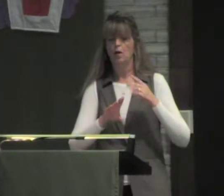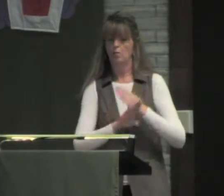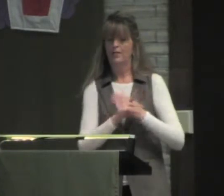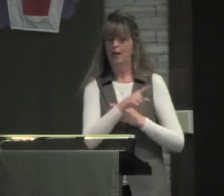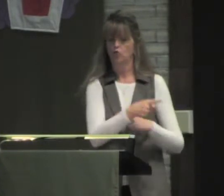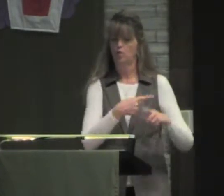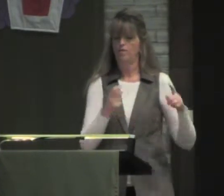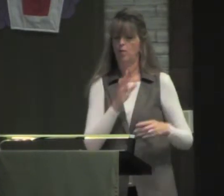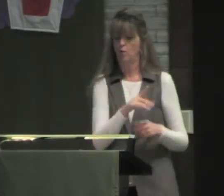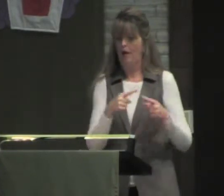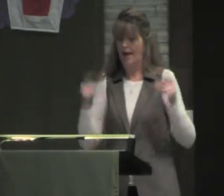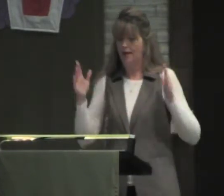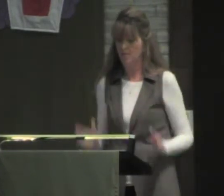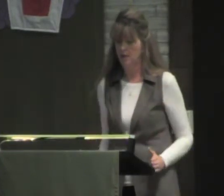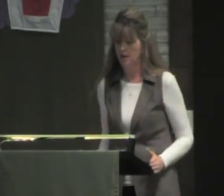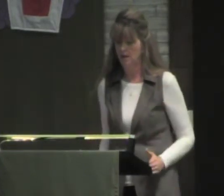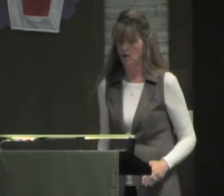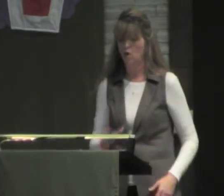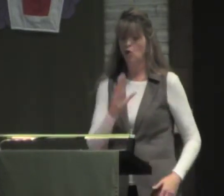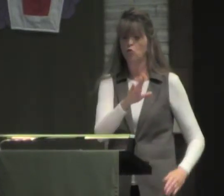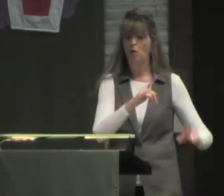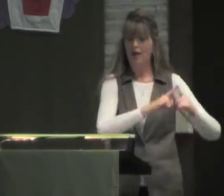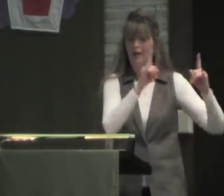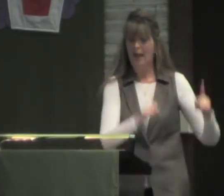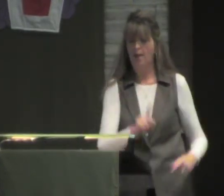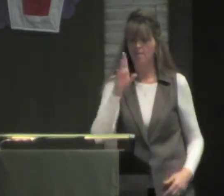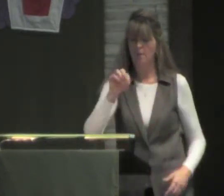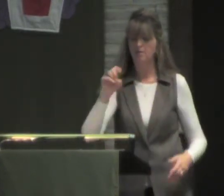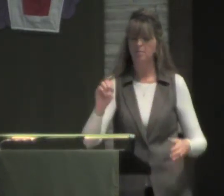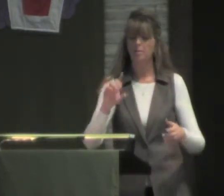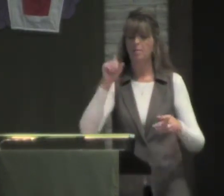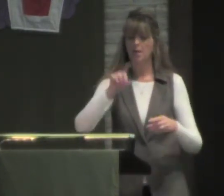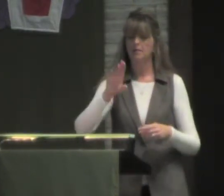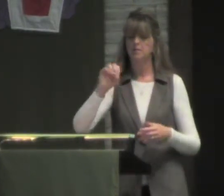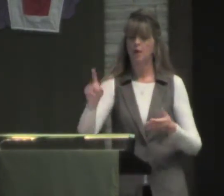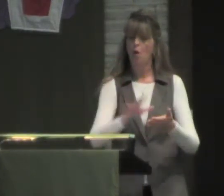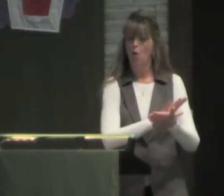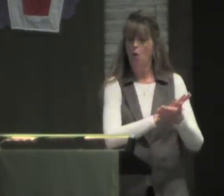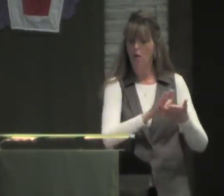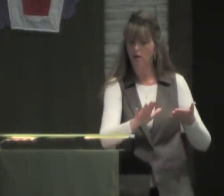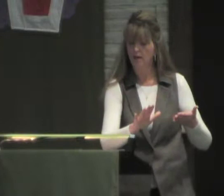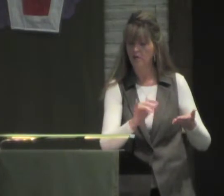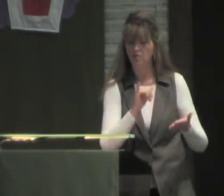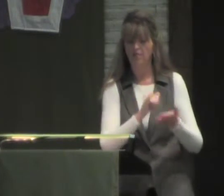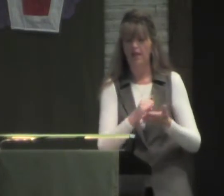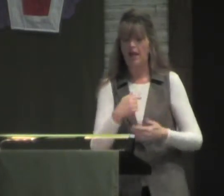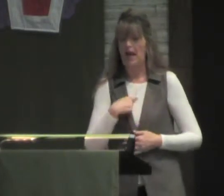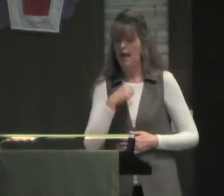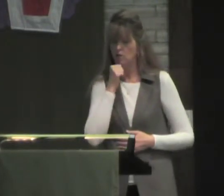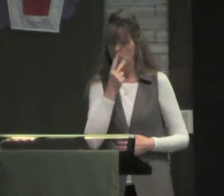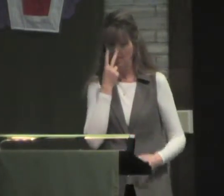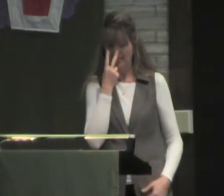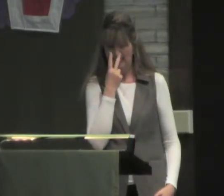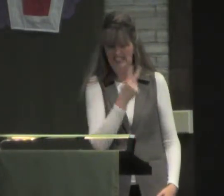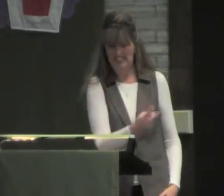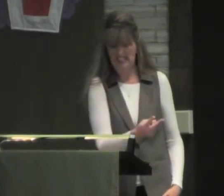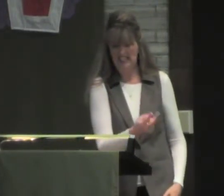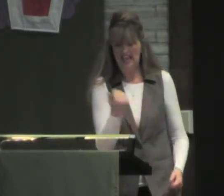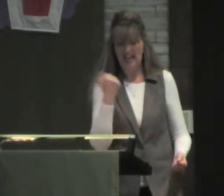and to deliver your enemies to you. Your camp must be holy so that he will not